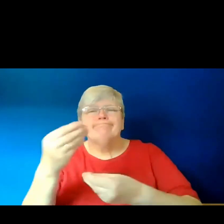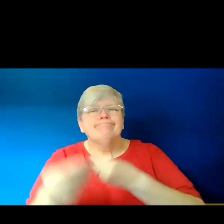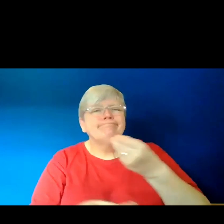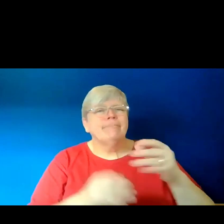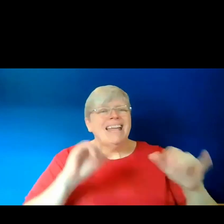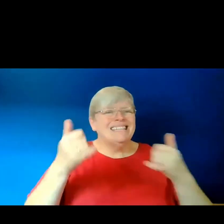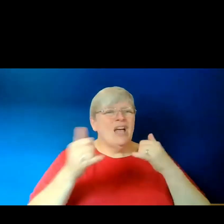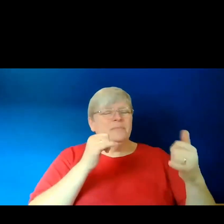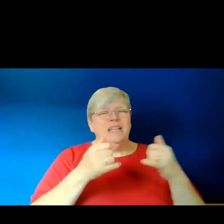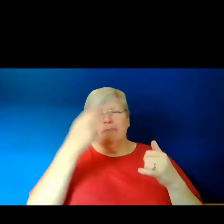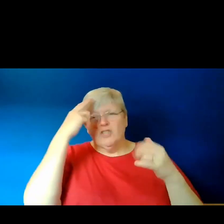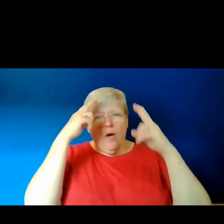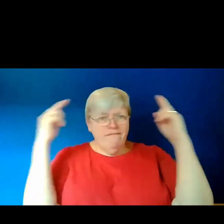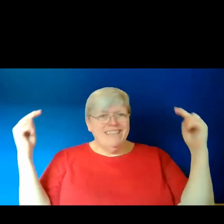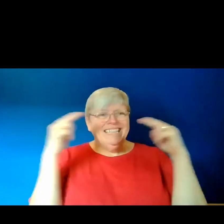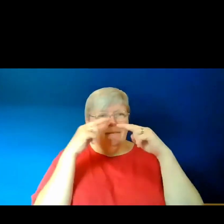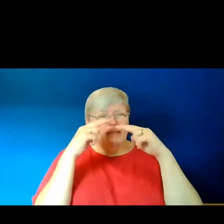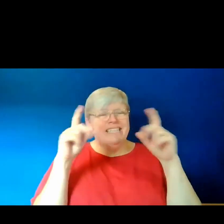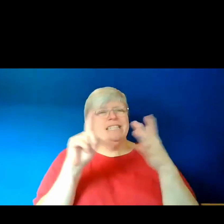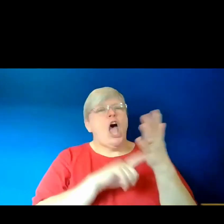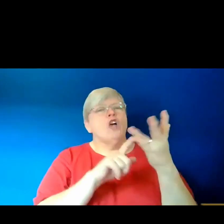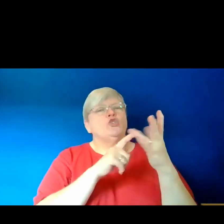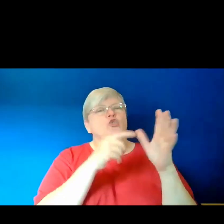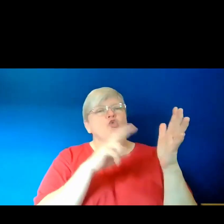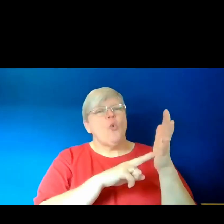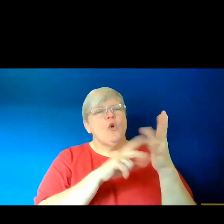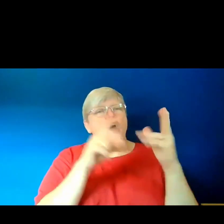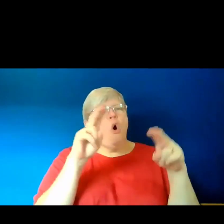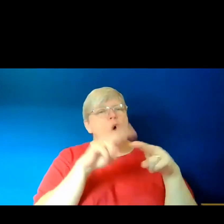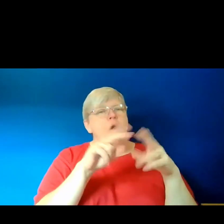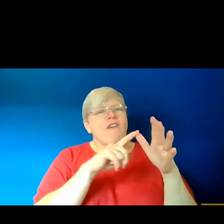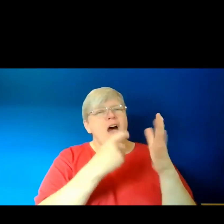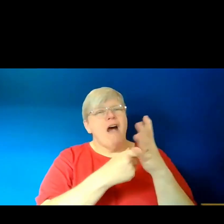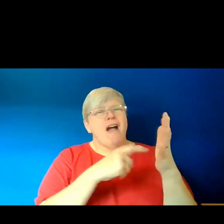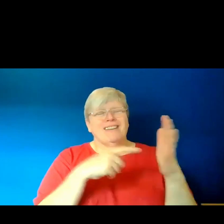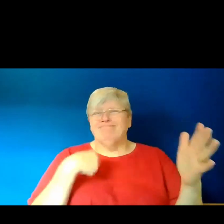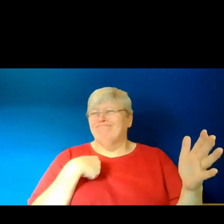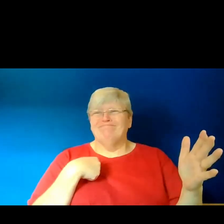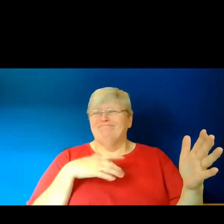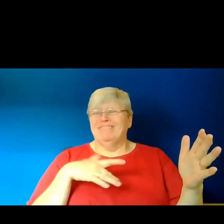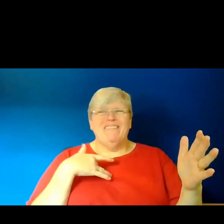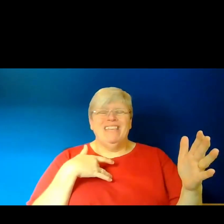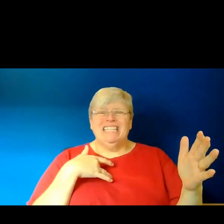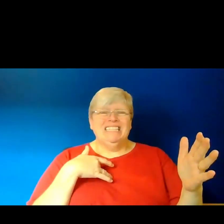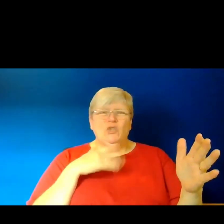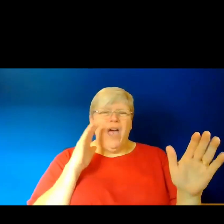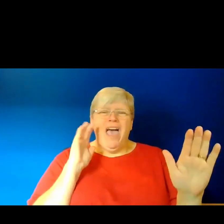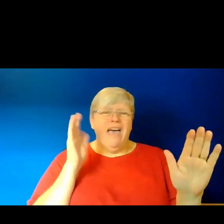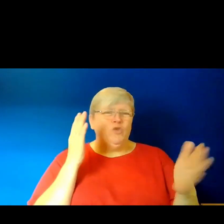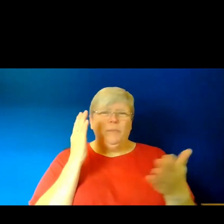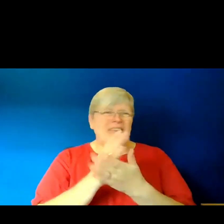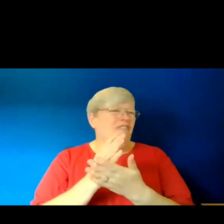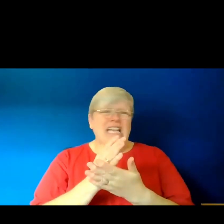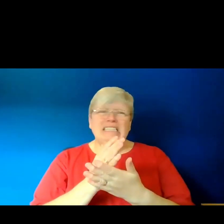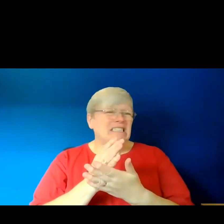the Vietnamese Joan of Arc, which I've always found quite problematic, because I don't really think she needs to be defined in